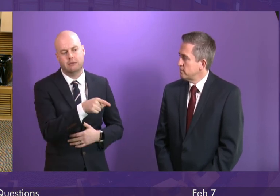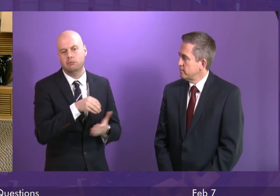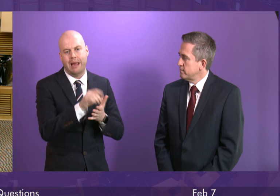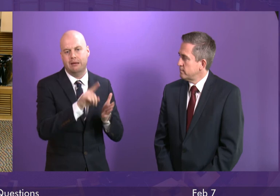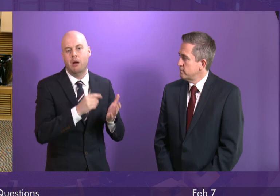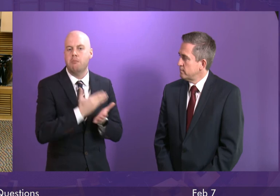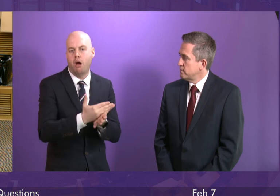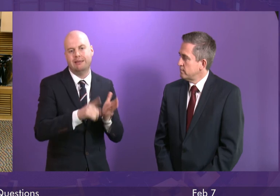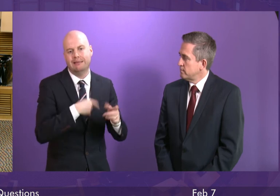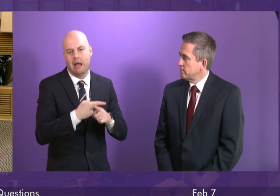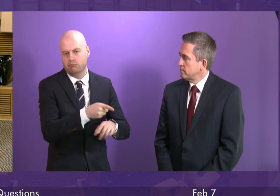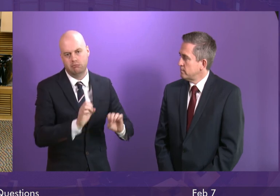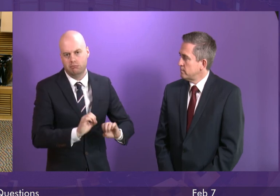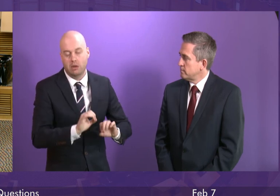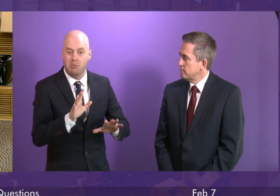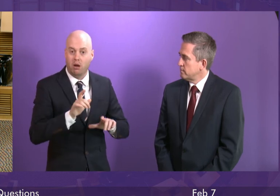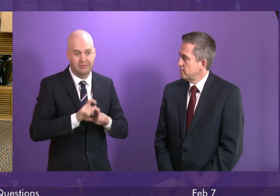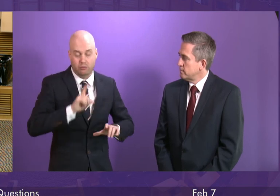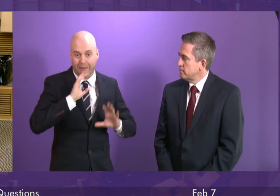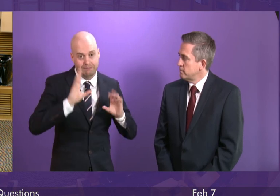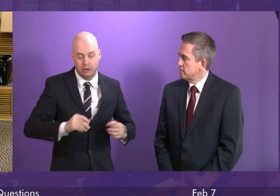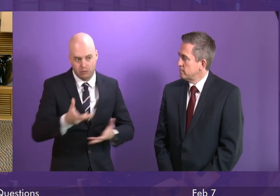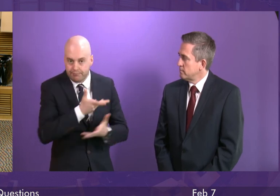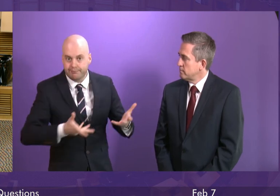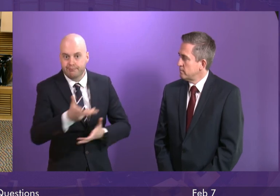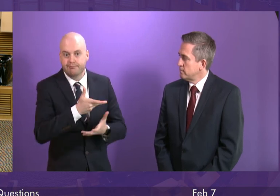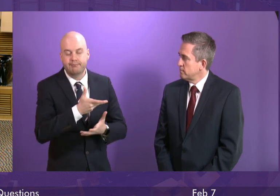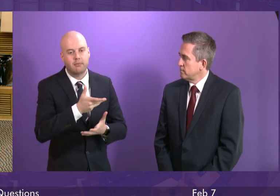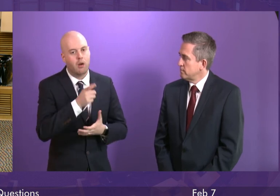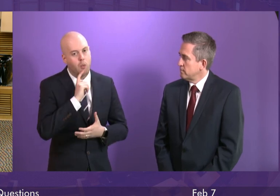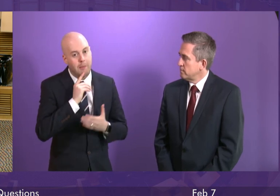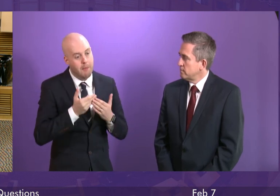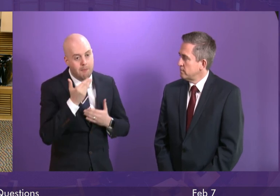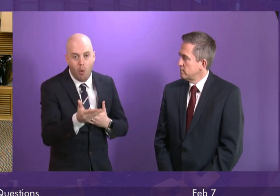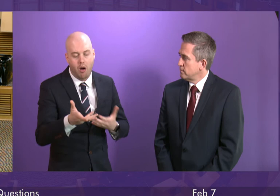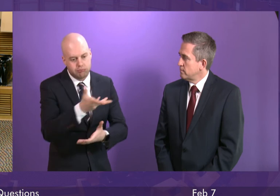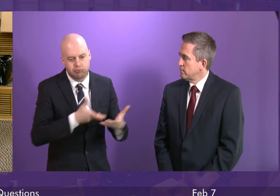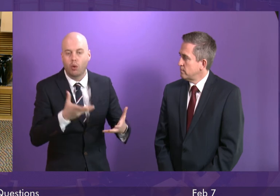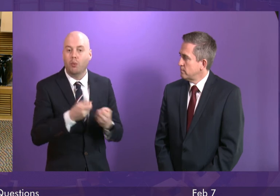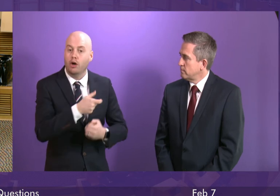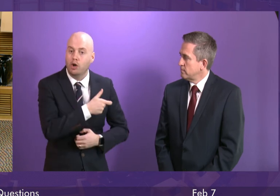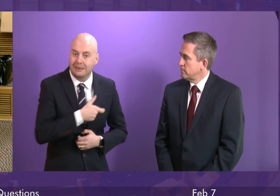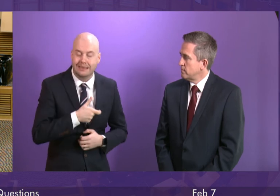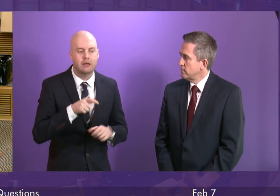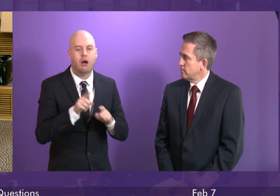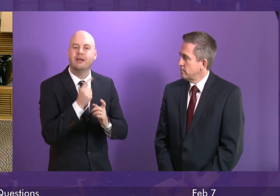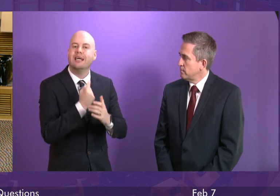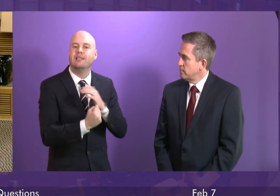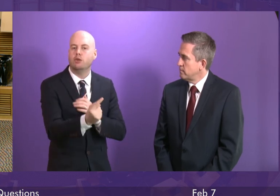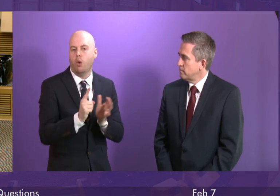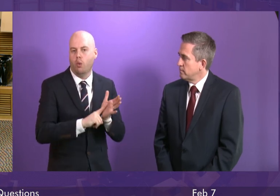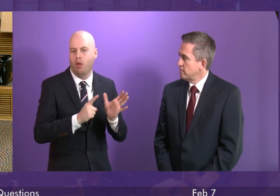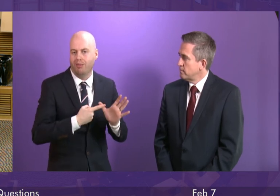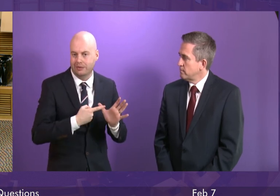underway at the present moment and there will of course be further dialogue with the committee and further dialogue with individual local authorities